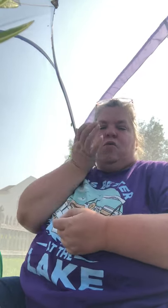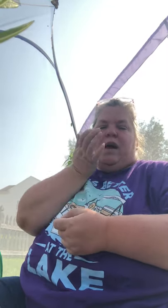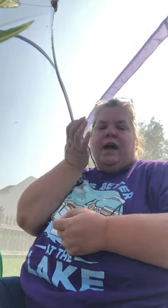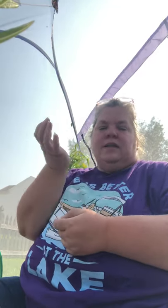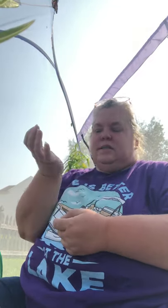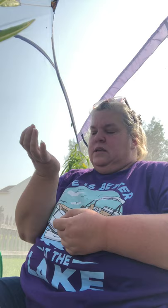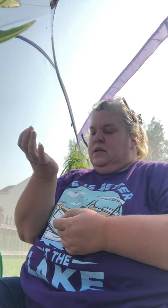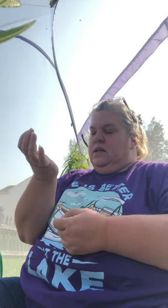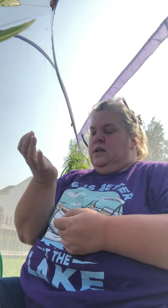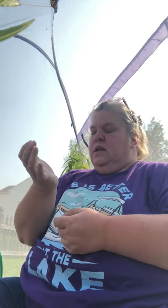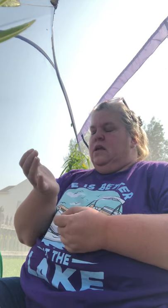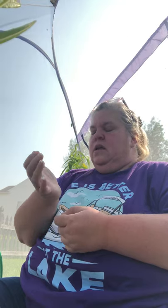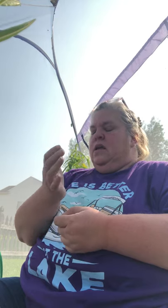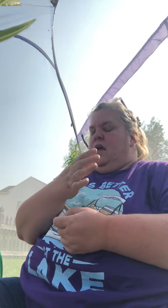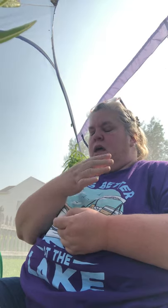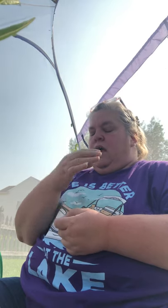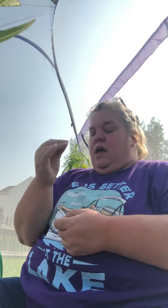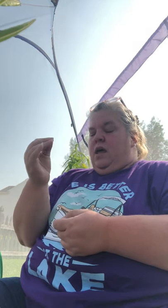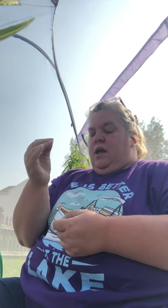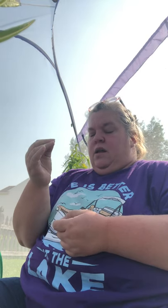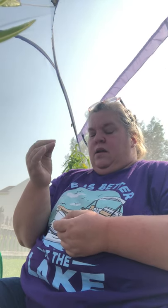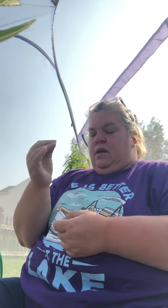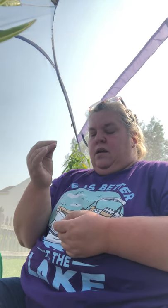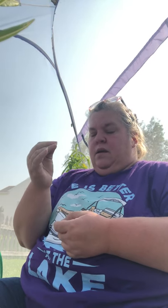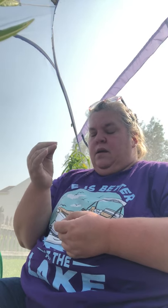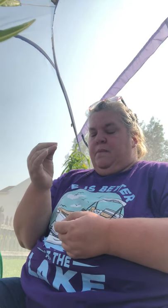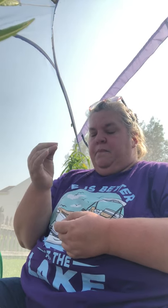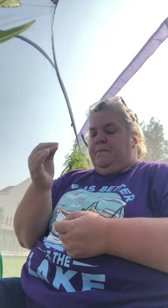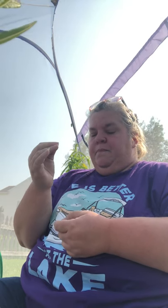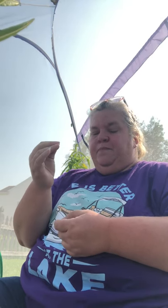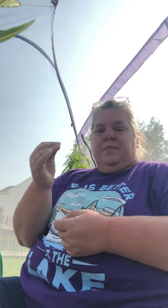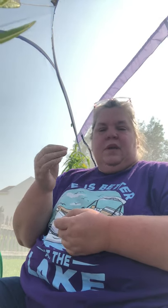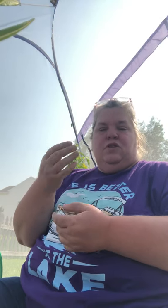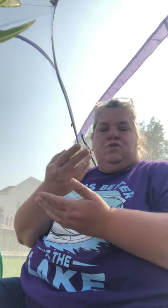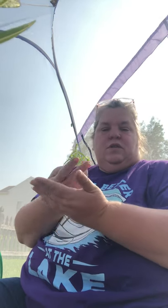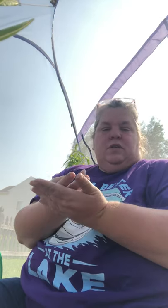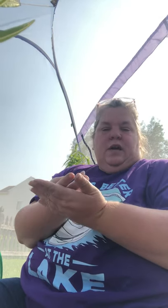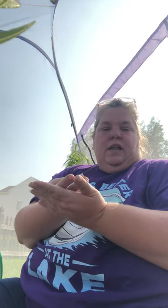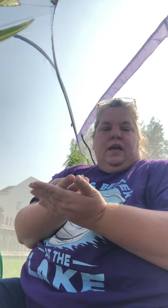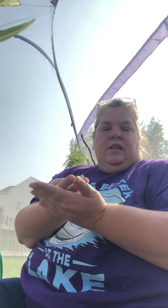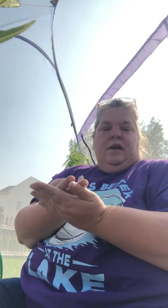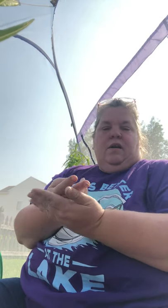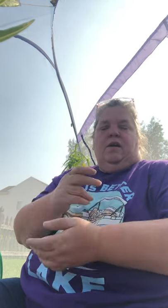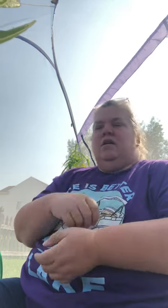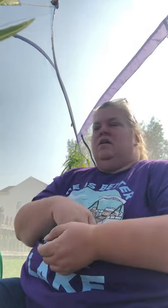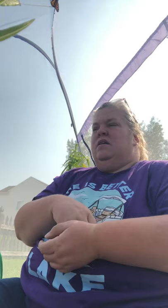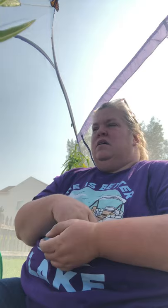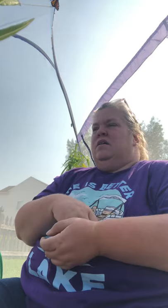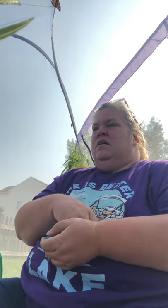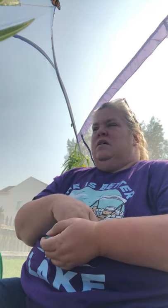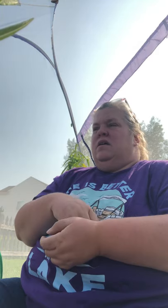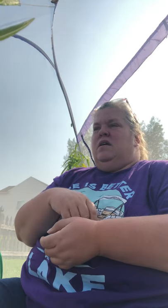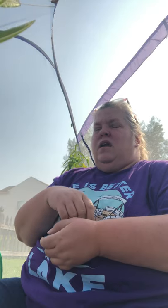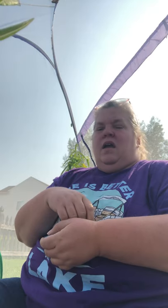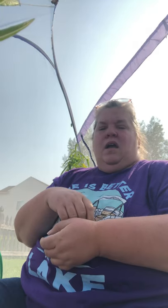grass and she was just kind of laying there and